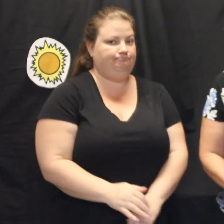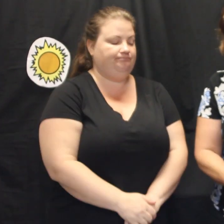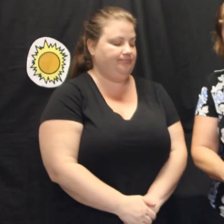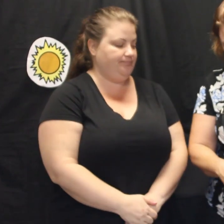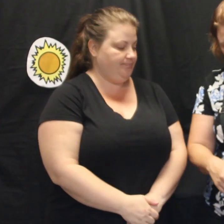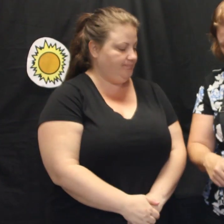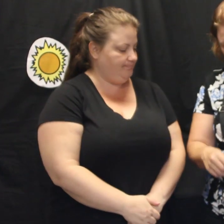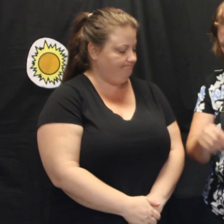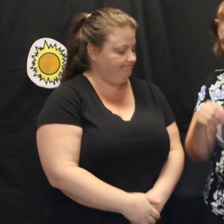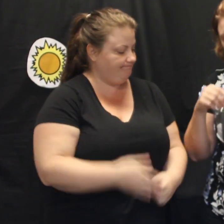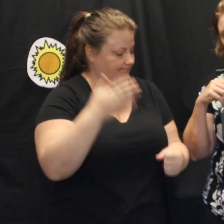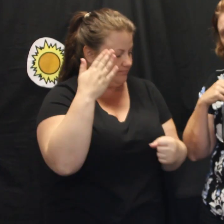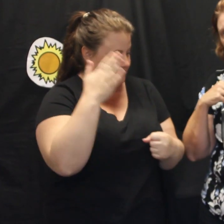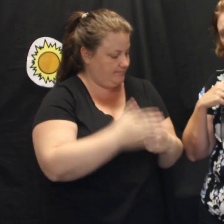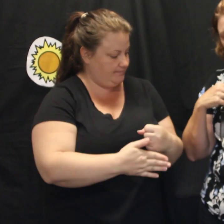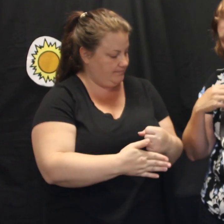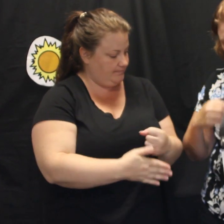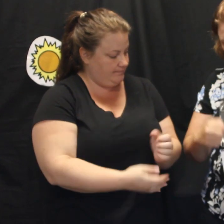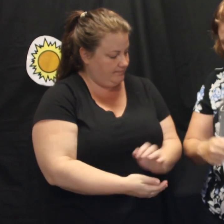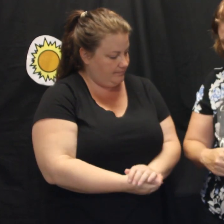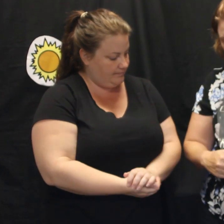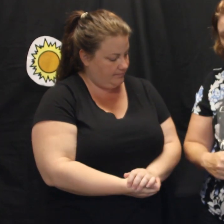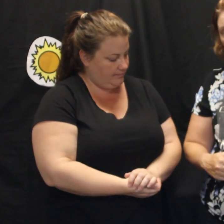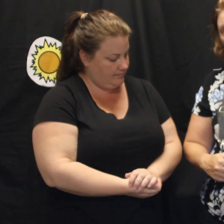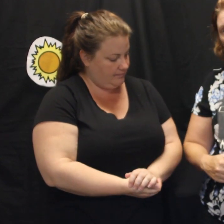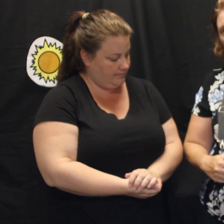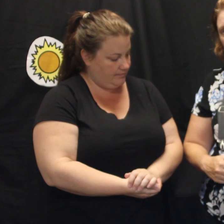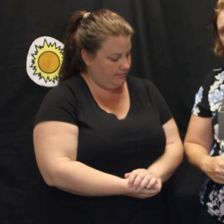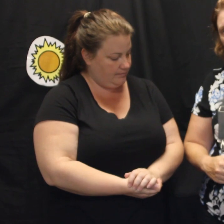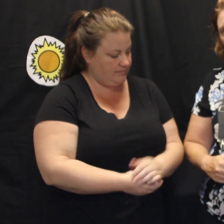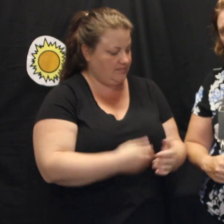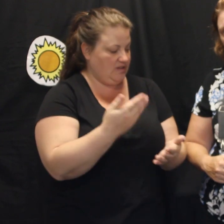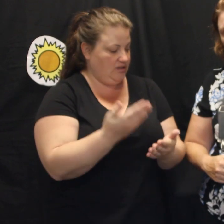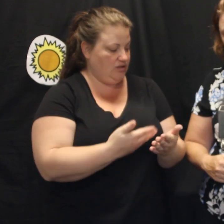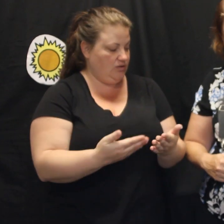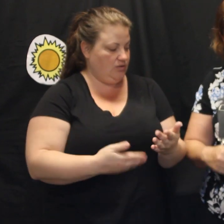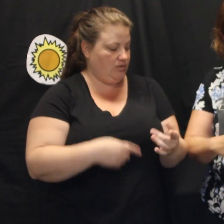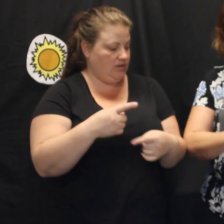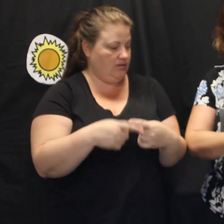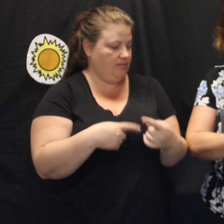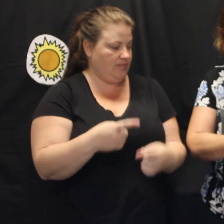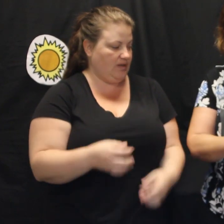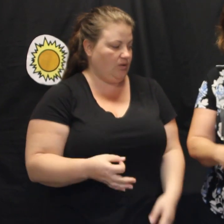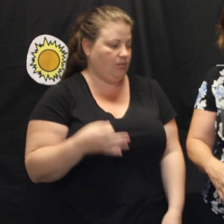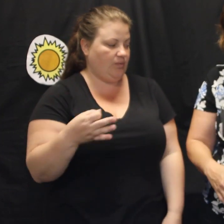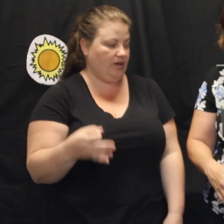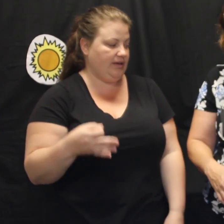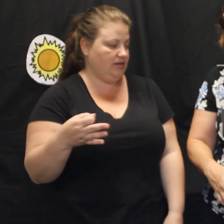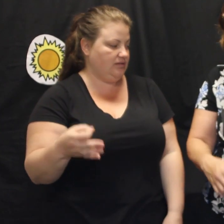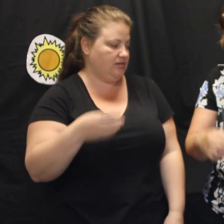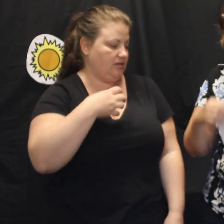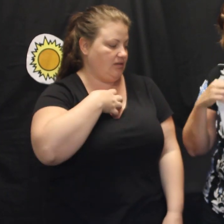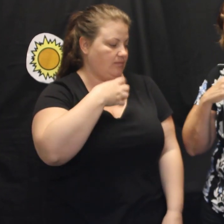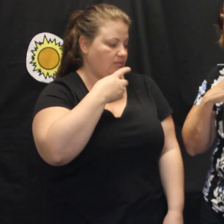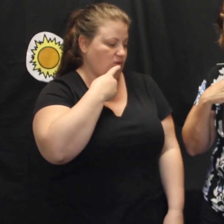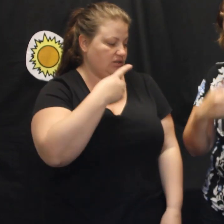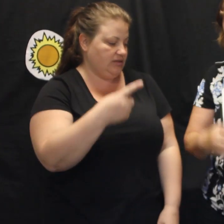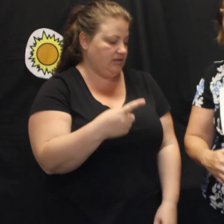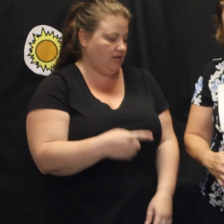That's the end. That was a story about waiting. I've got more to say. and